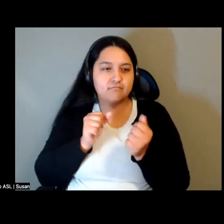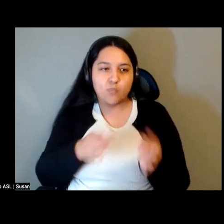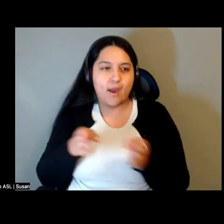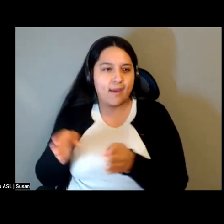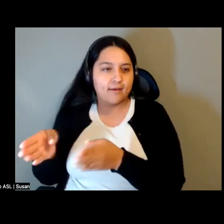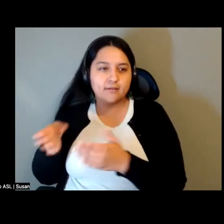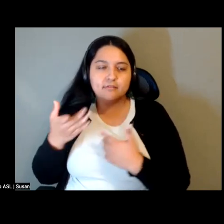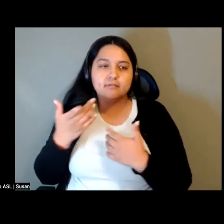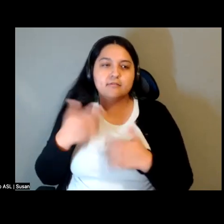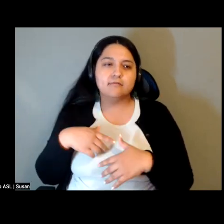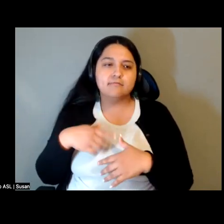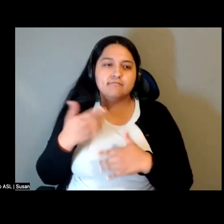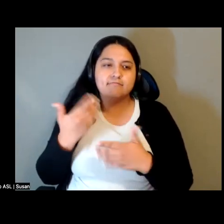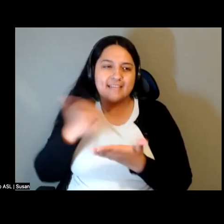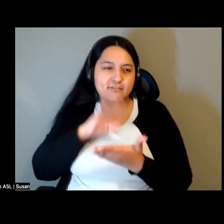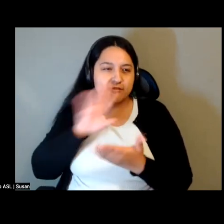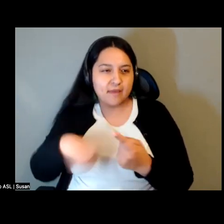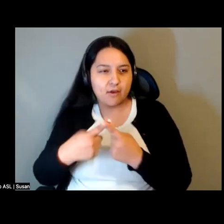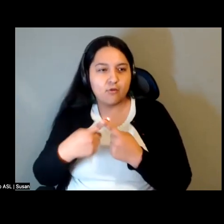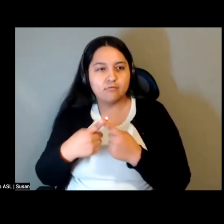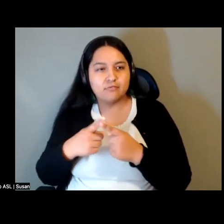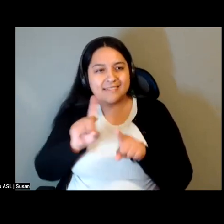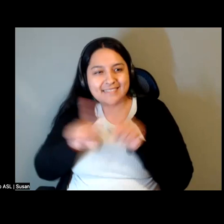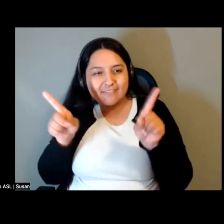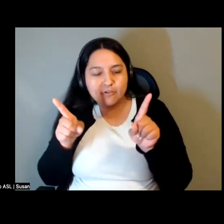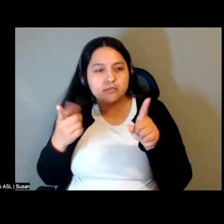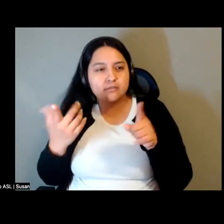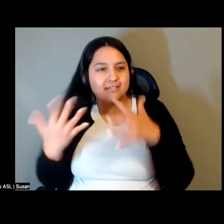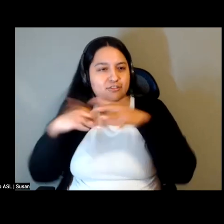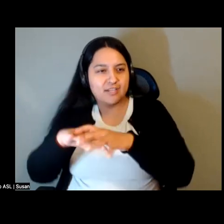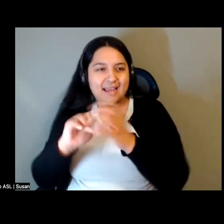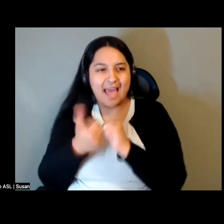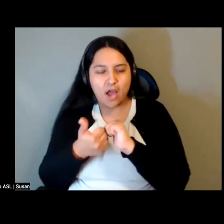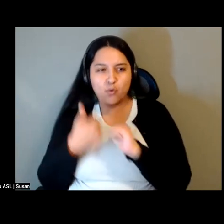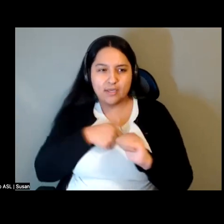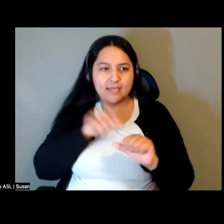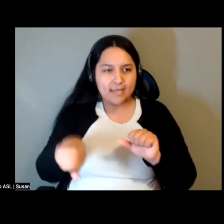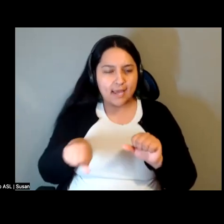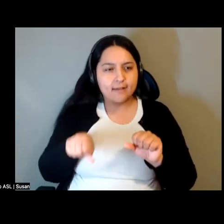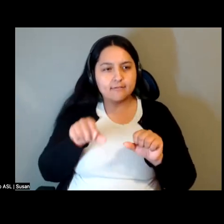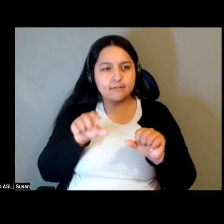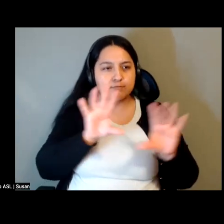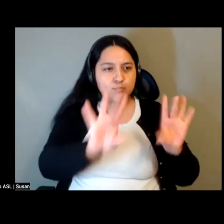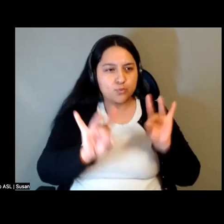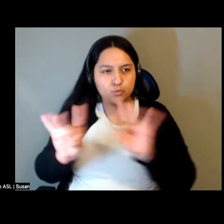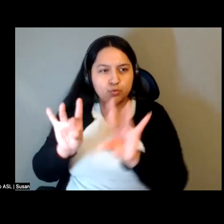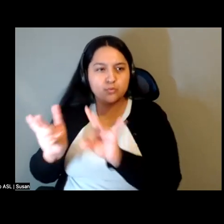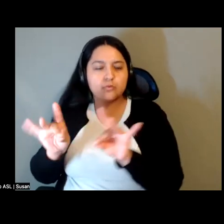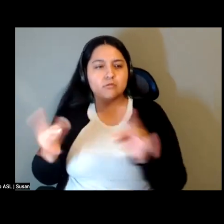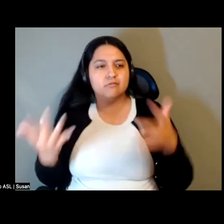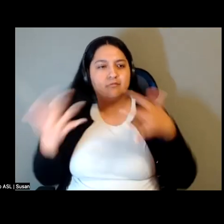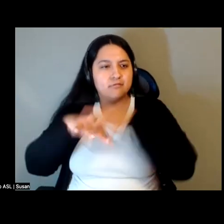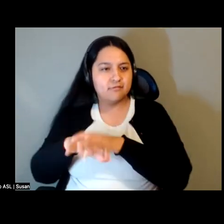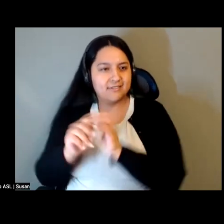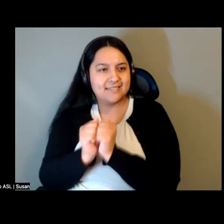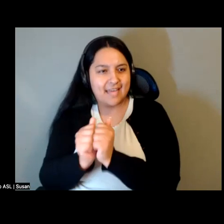intersectionality, like, you know, how do we combine all of these different points and variances and contradictions